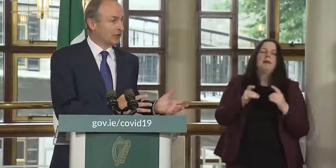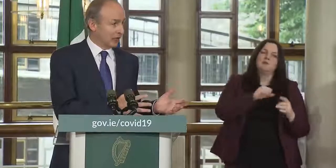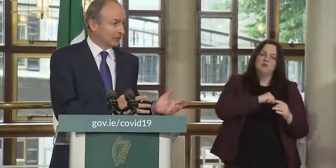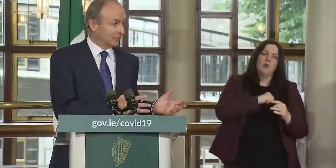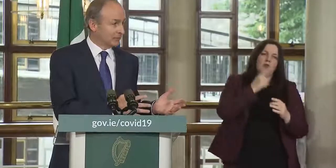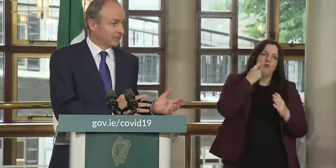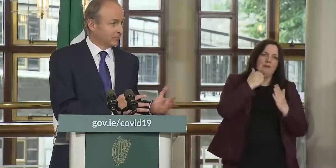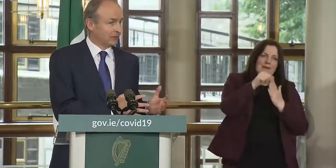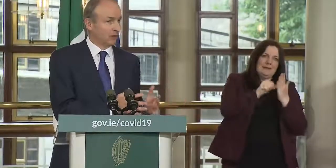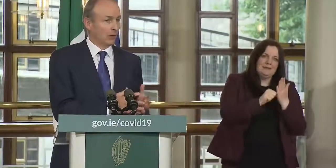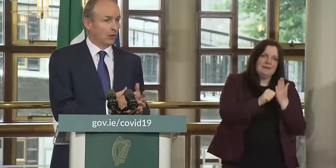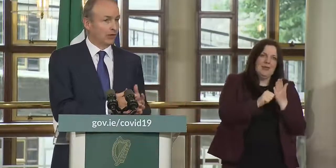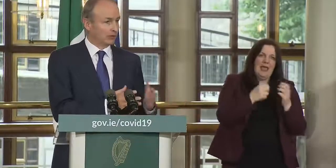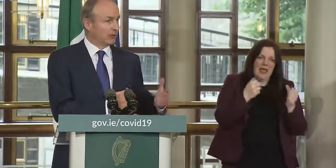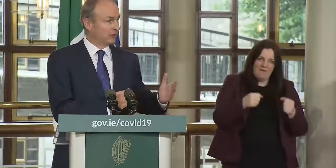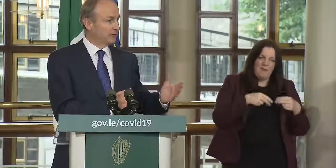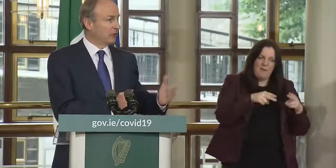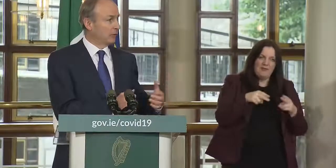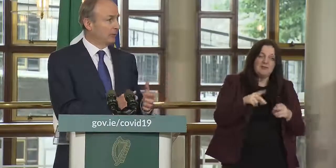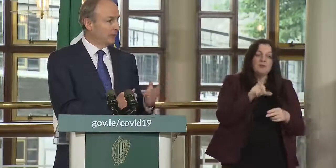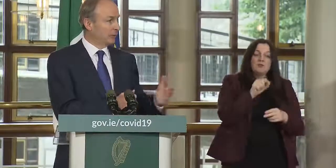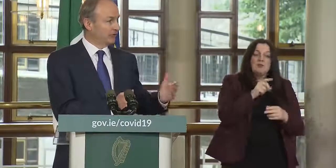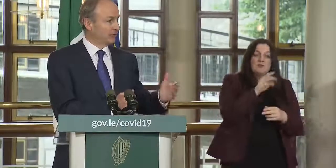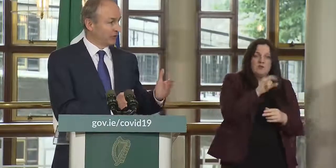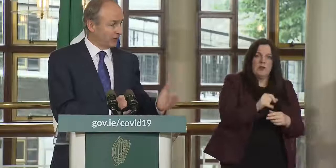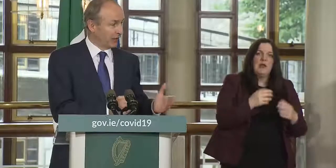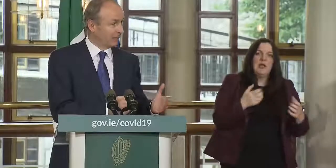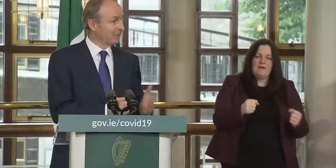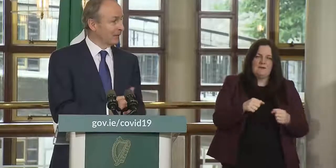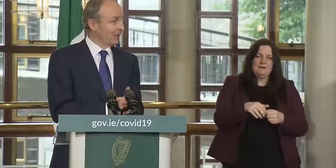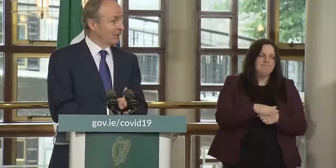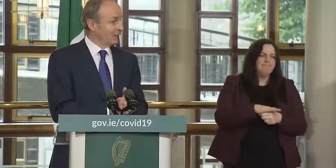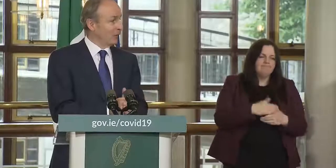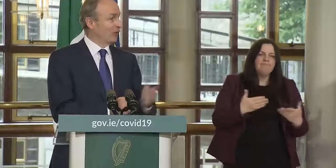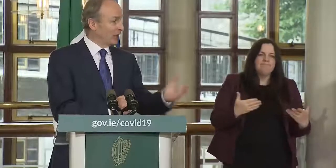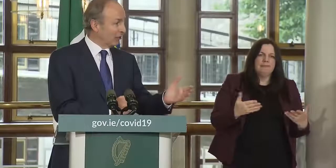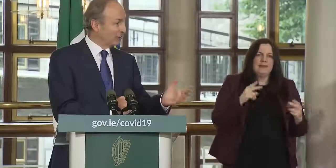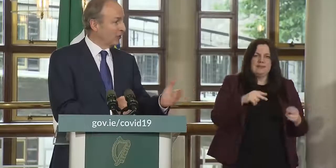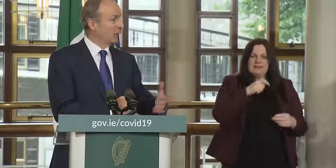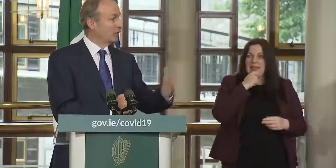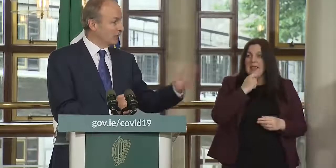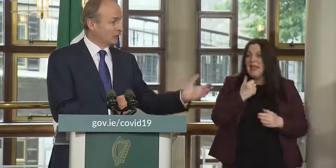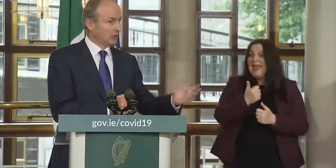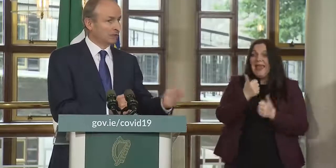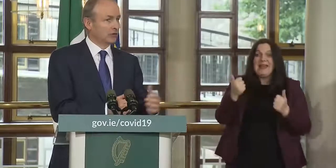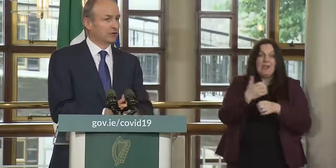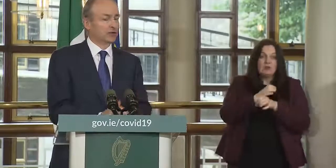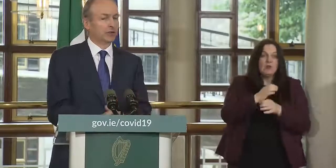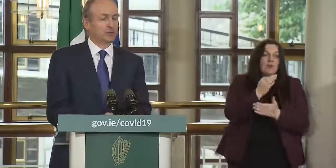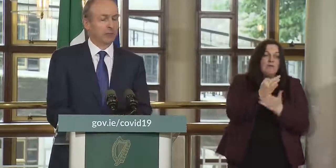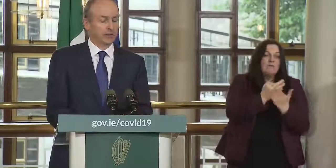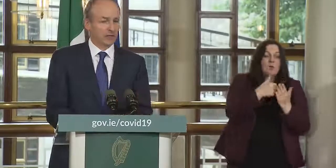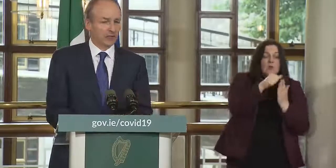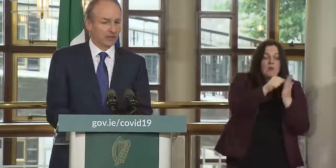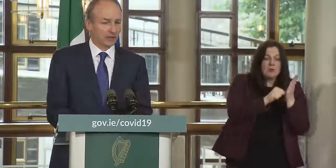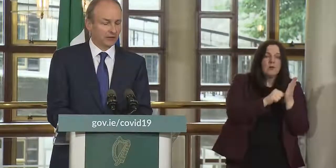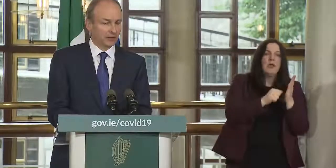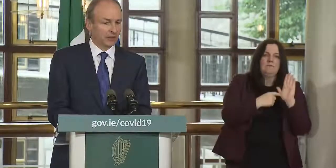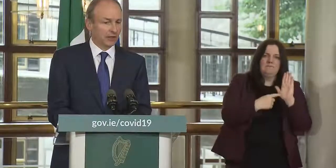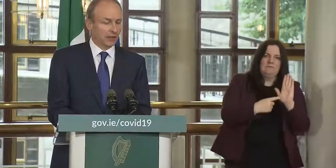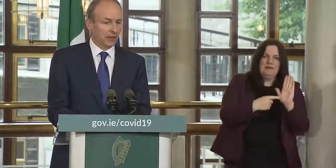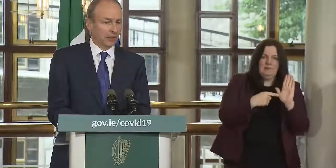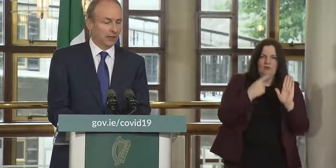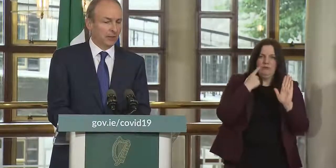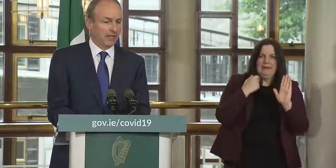a green list or not so on the 20th of july we've been in a position to say whether any country or whether a number of countries makes the green